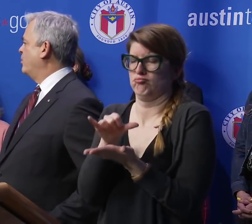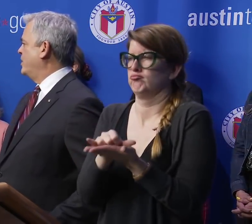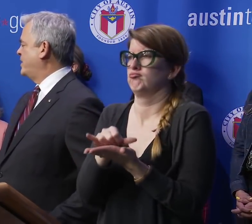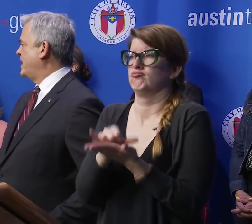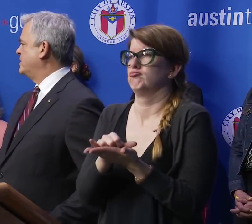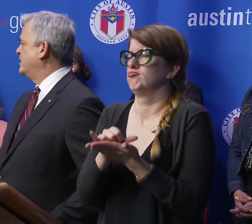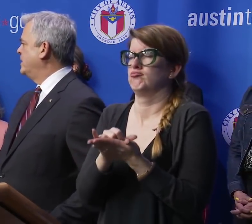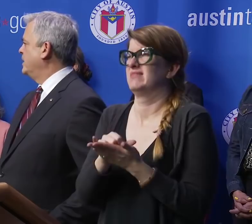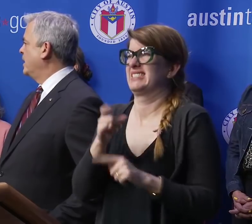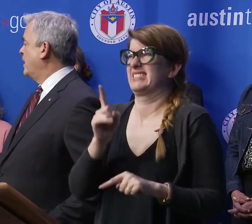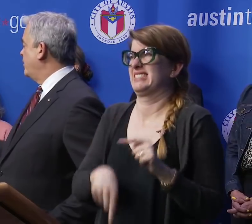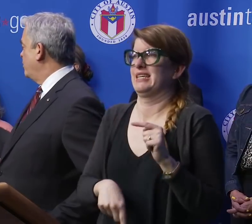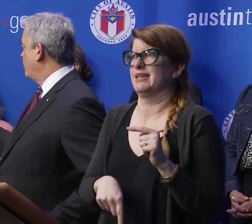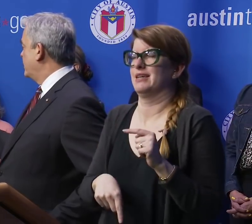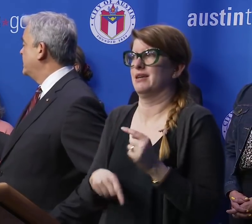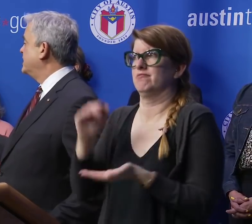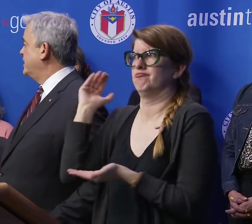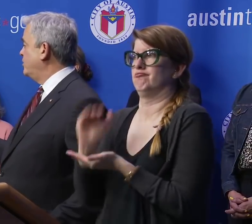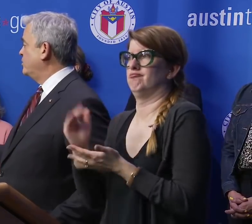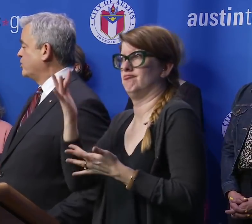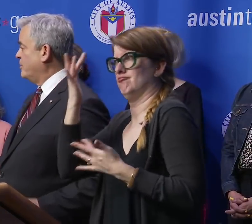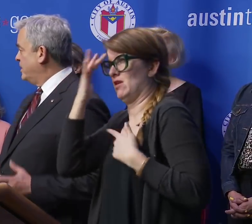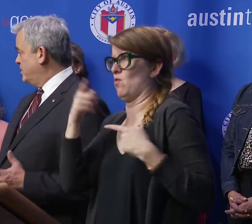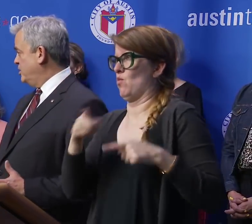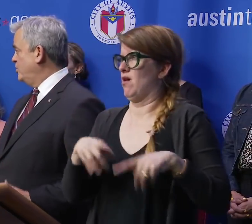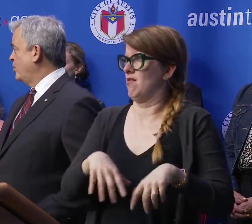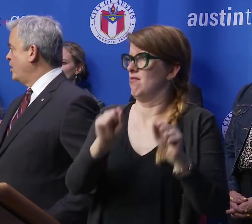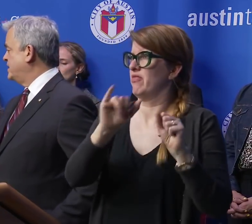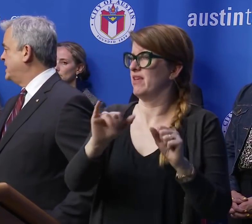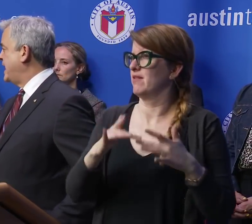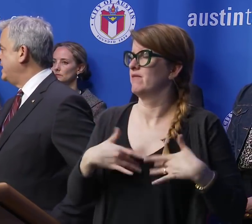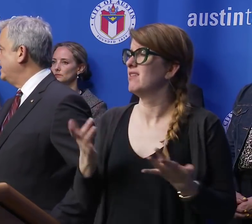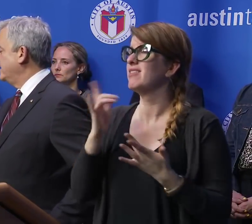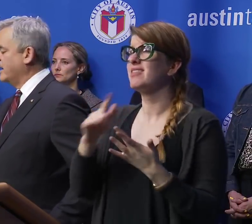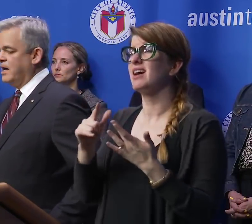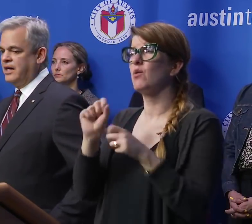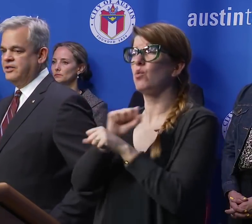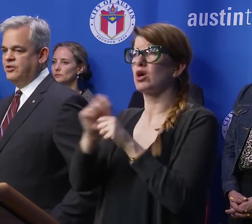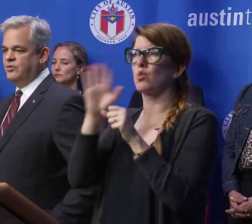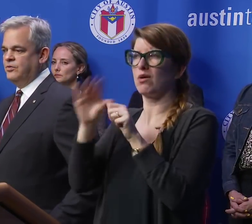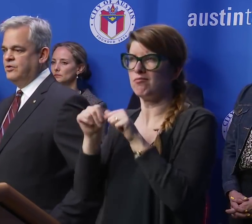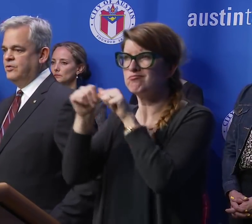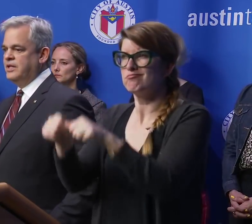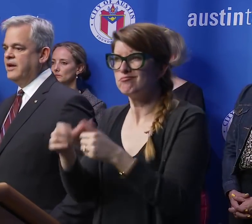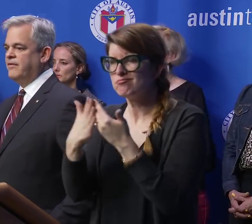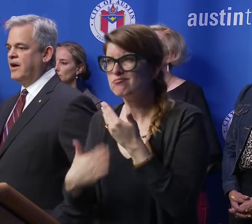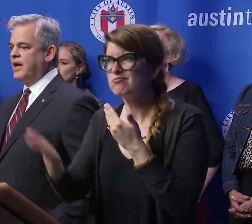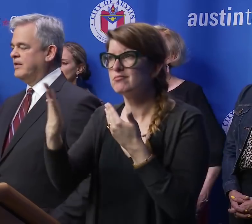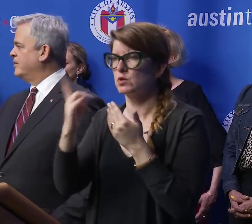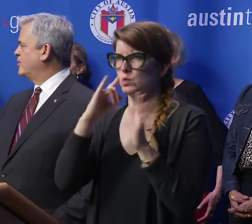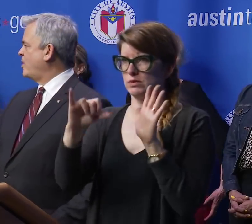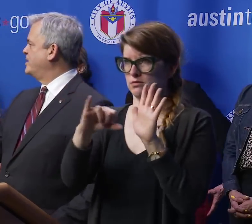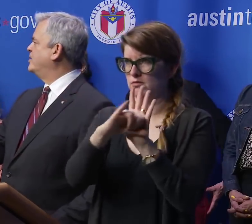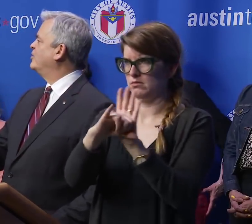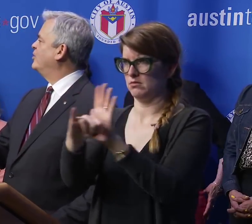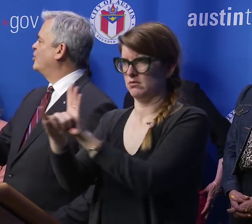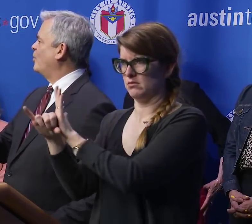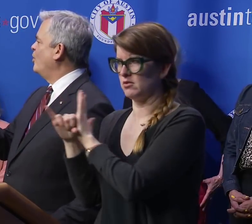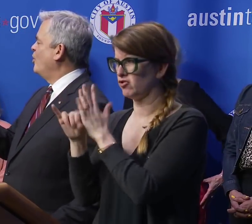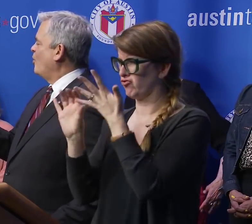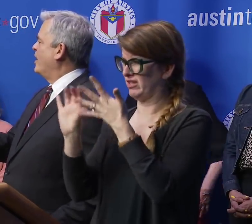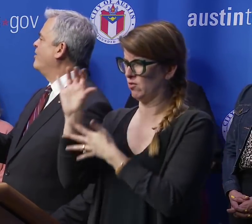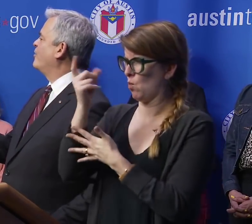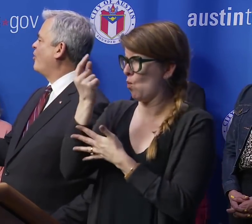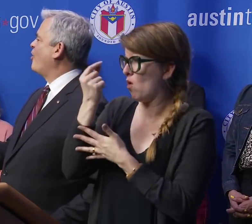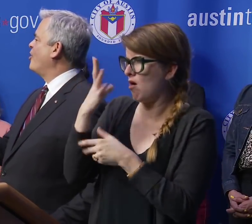incompatible with that. The work continues. It's going to be continuing on today to identify the criteria